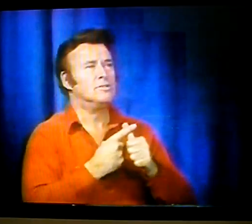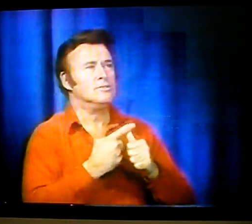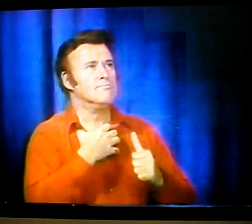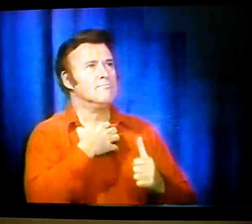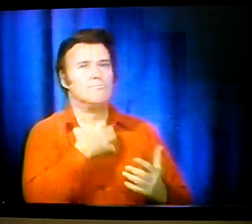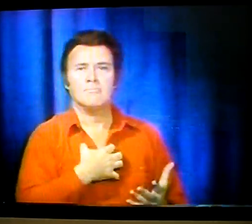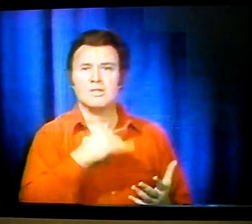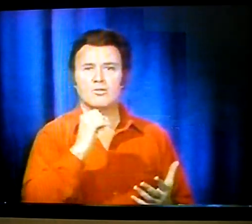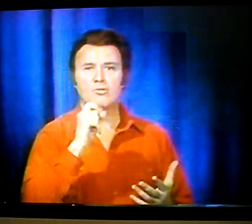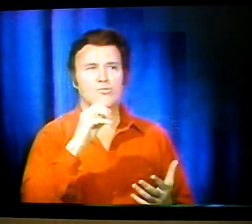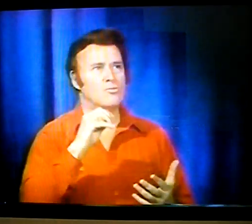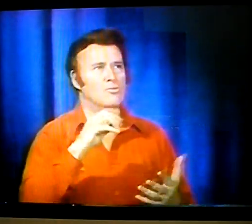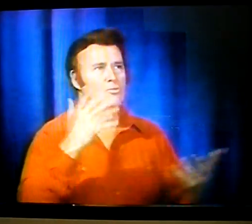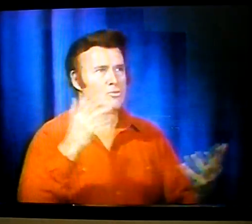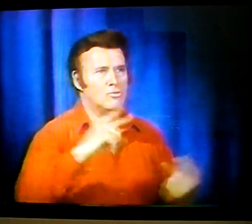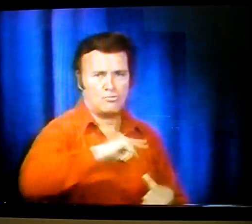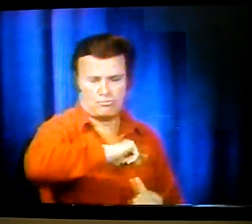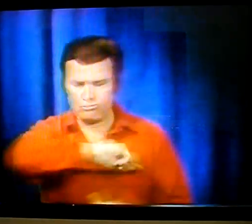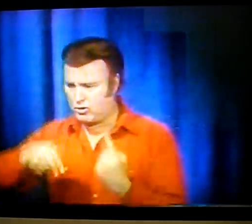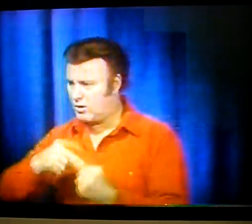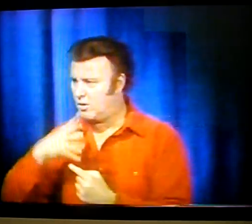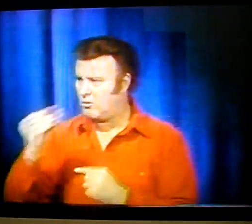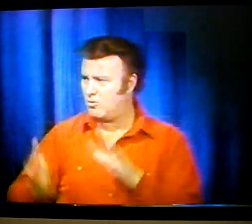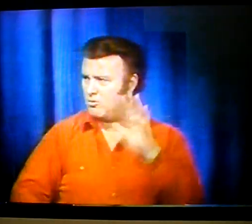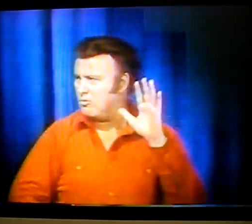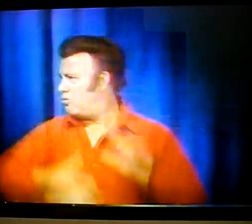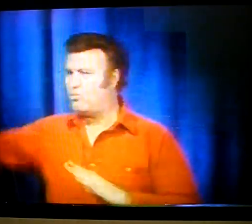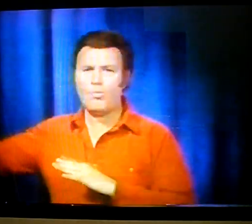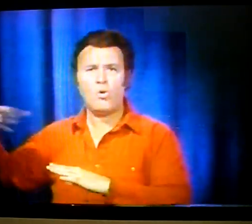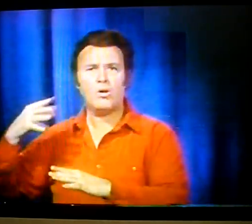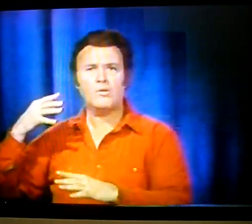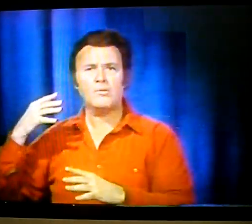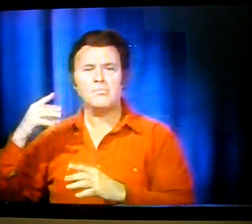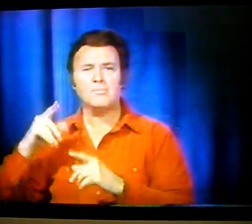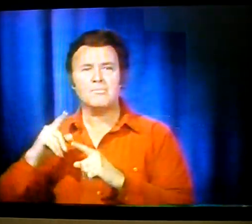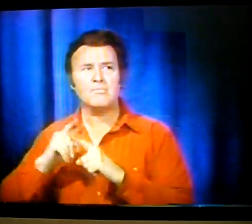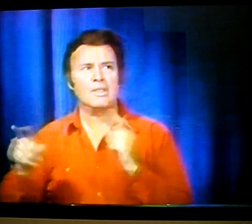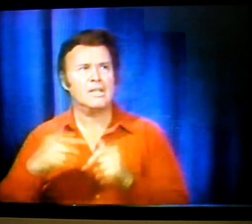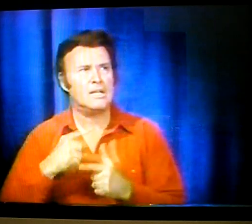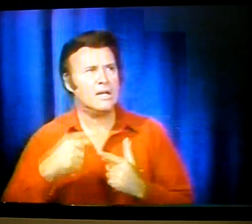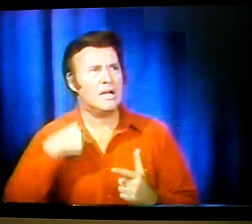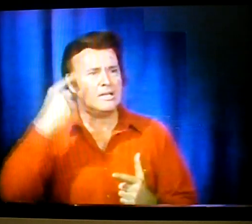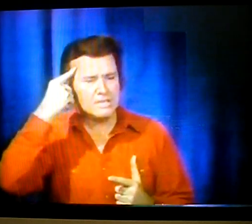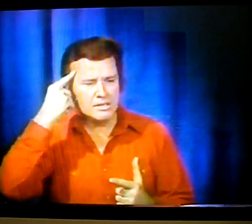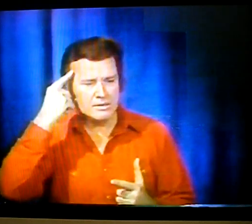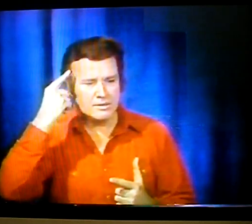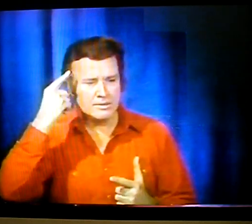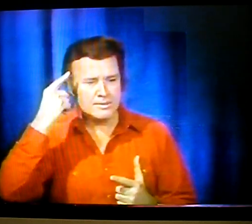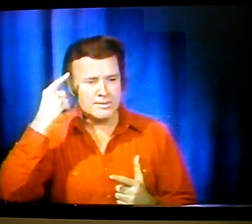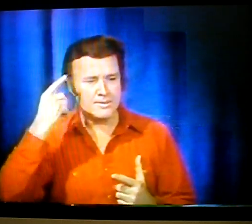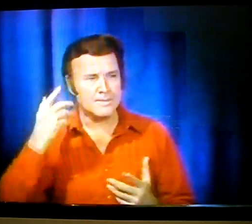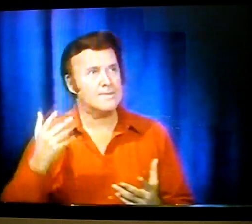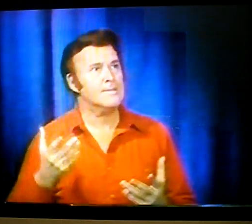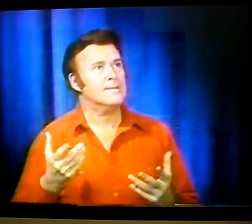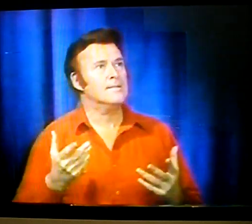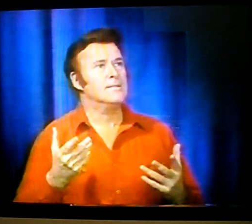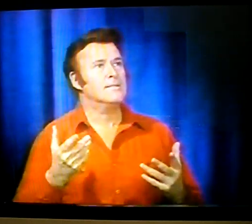This was my first frustration. I felt like I should just turn around and leave. But I thought to